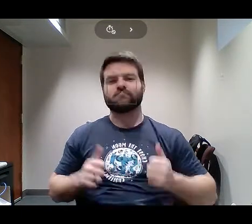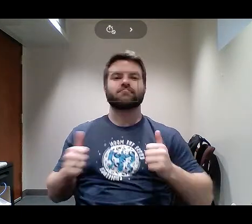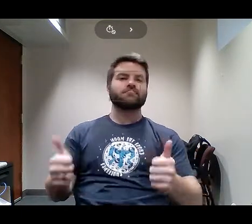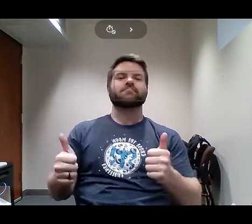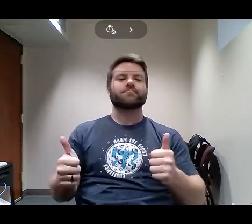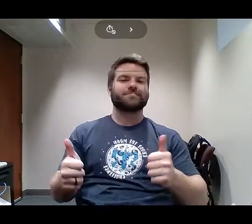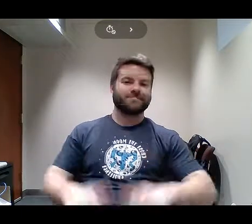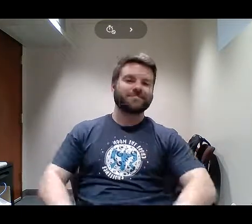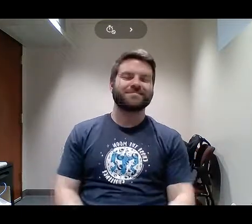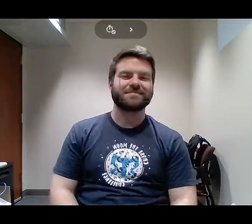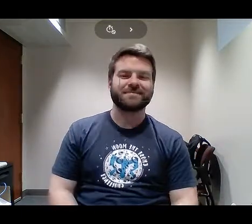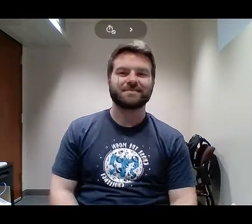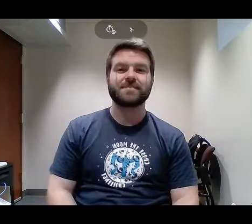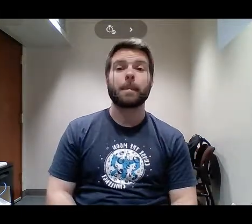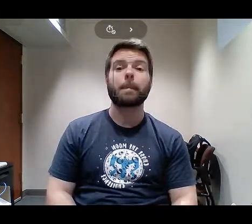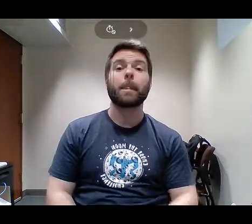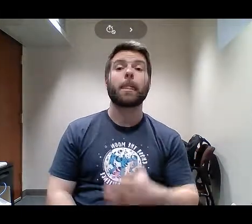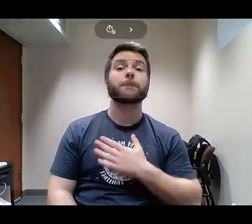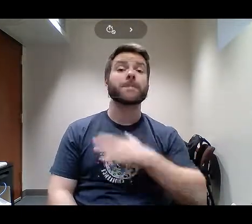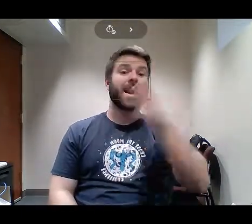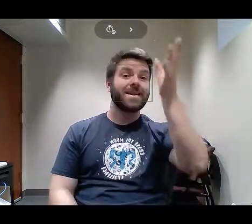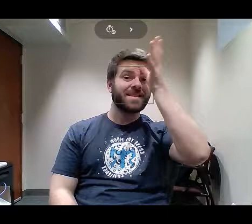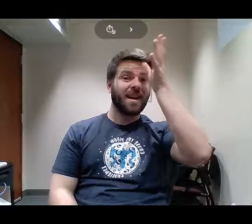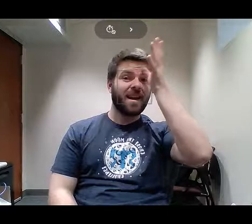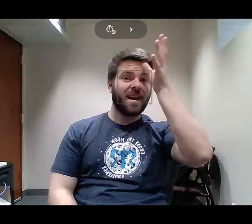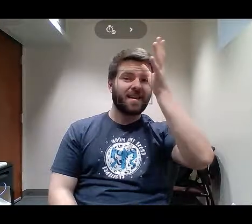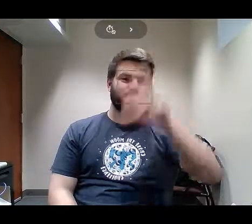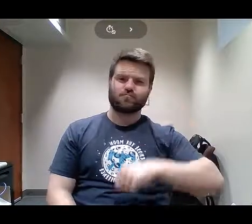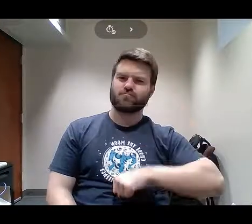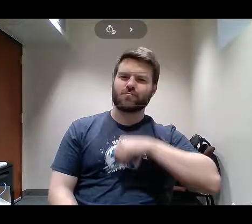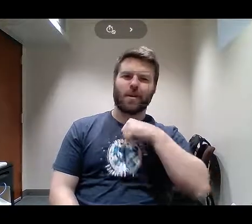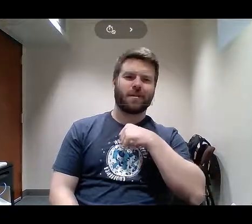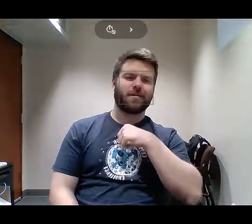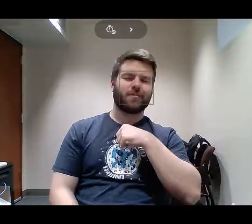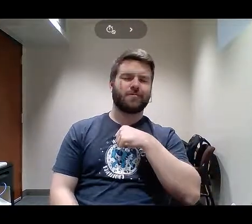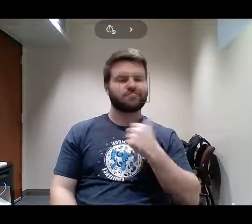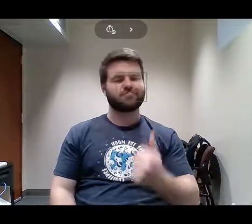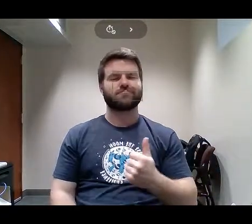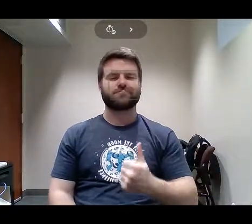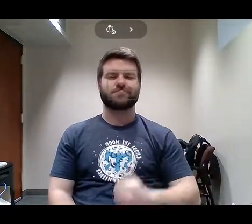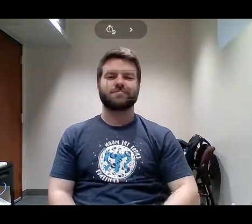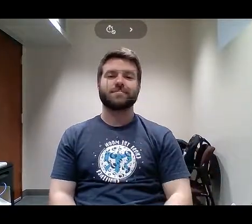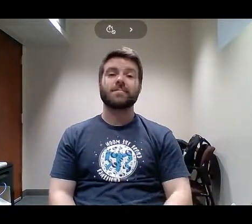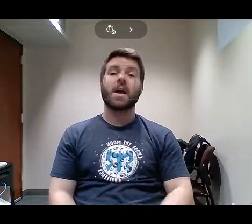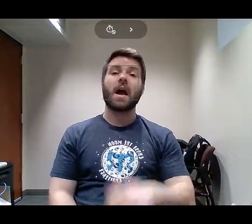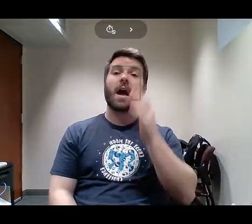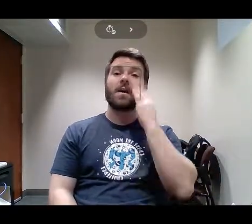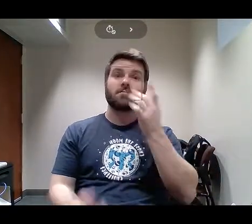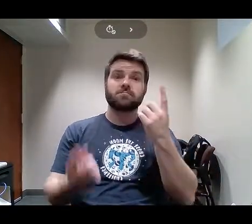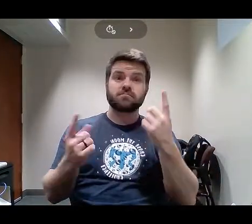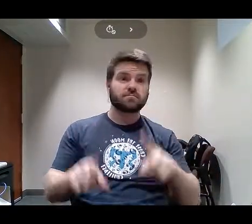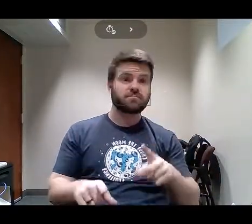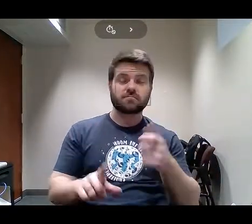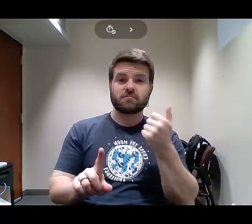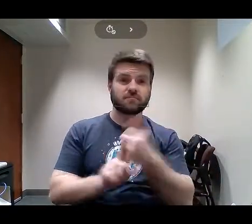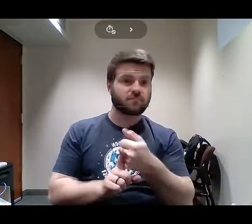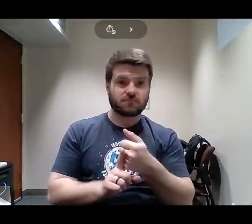And my dad was very proud, and I know that if anything happens, that one credit will be my